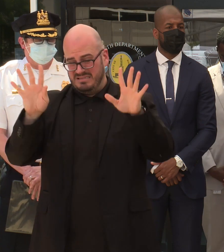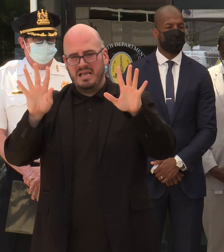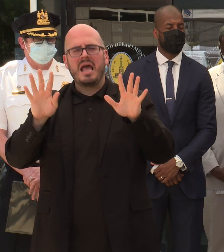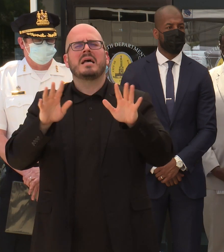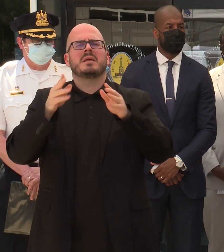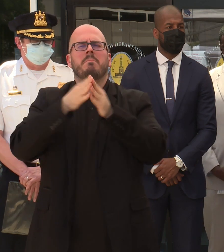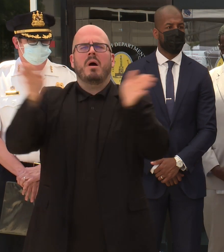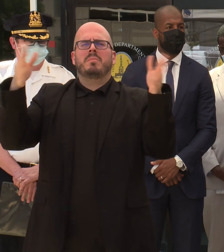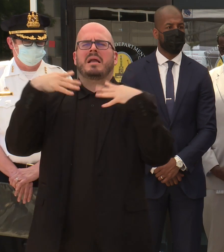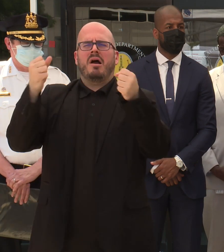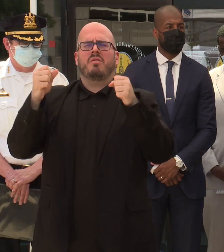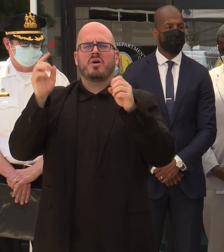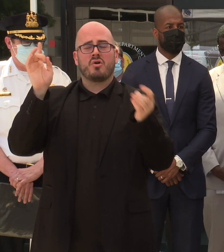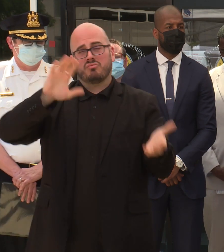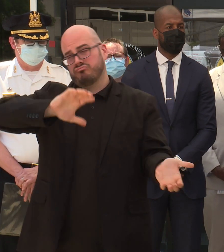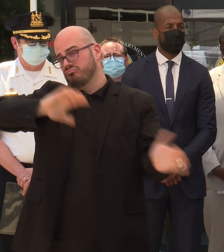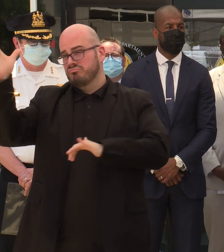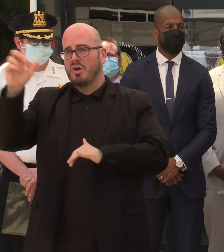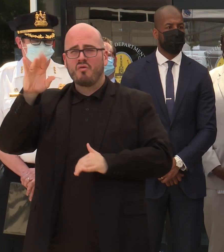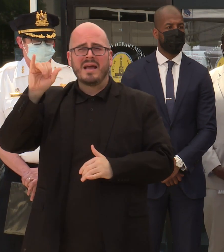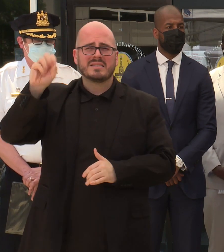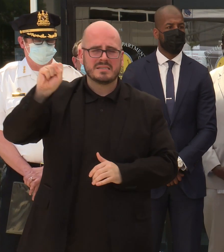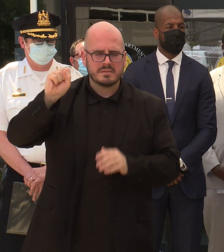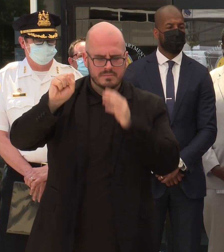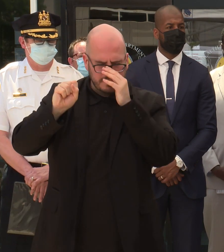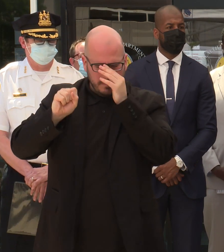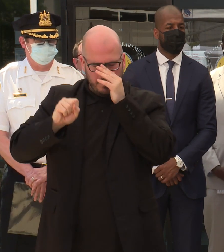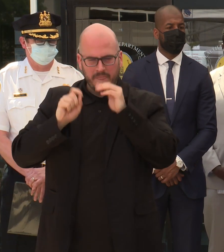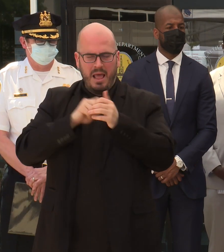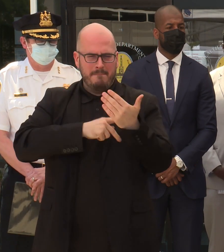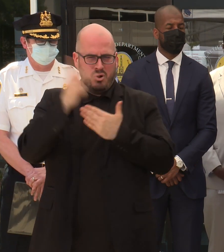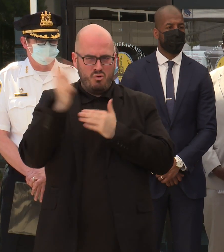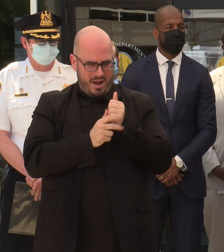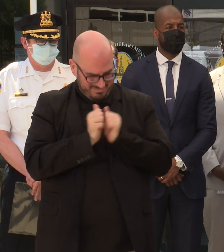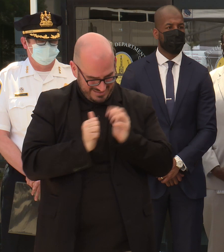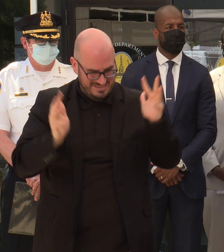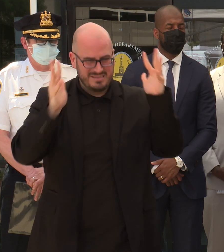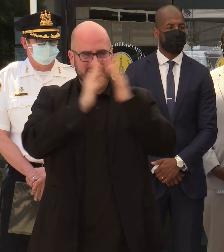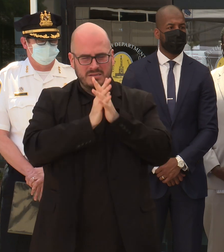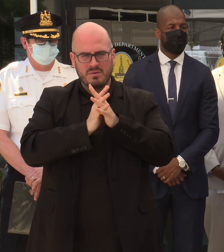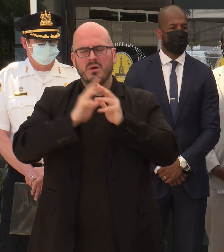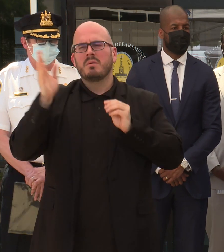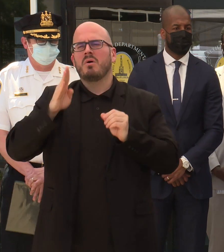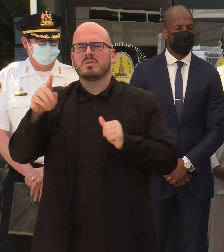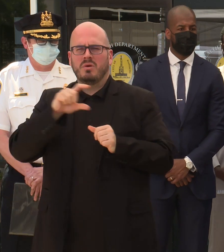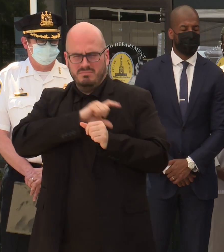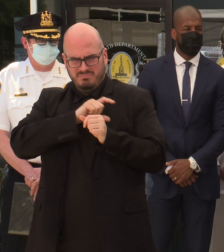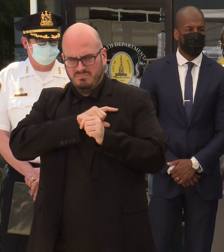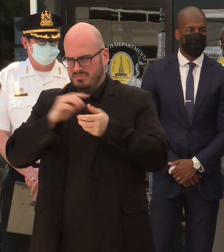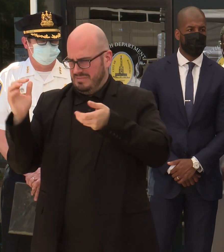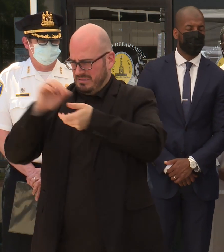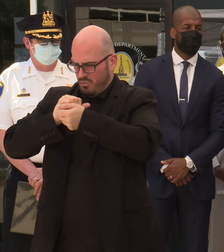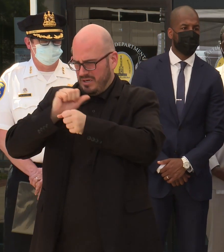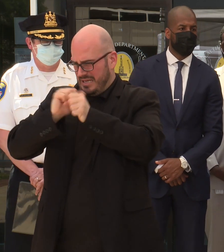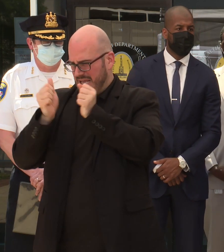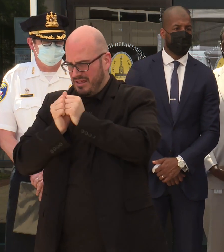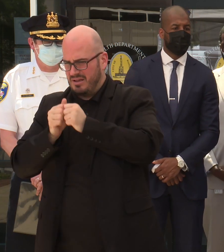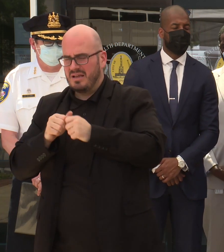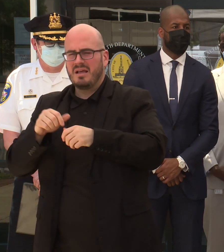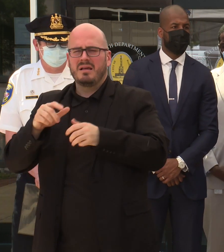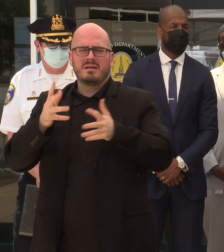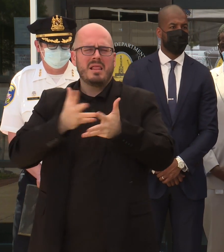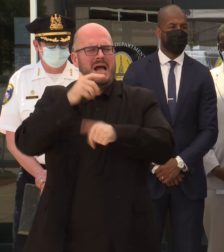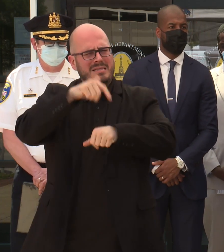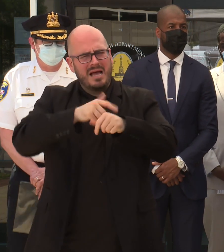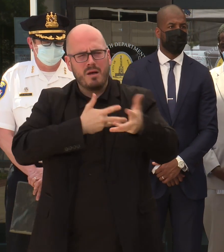founding members of the Sage Streets Initiative, a program that began with Baltimore City Health Department, Mr. Barksdale spent years recruiting and training